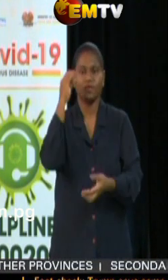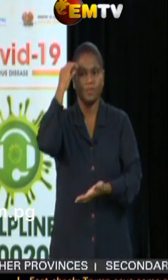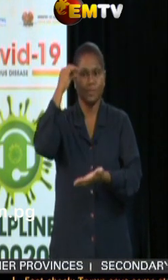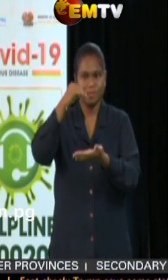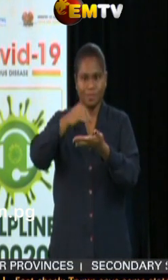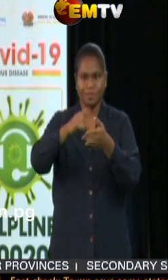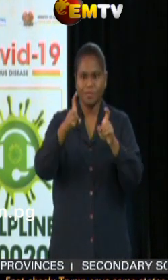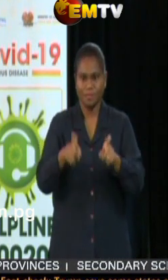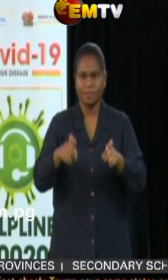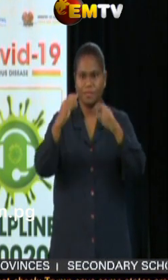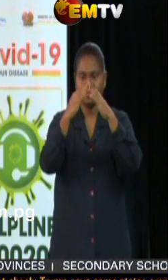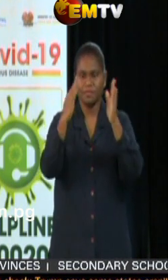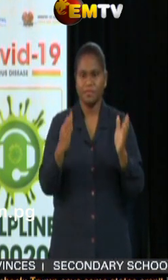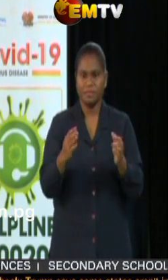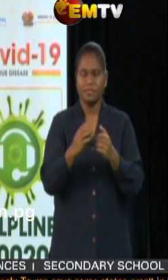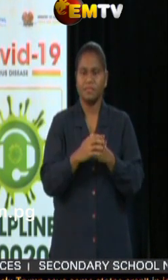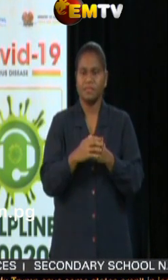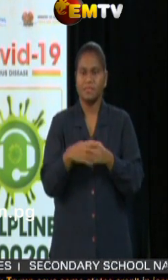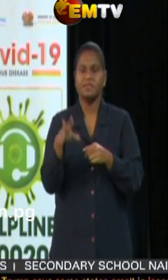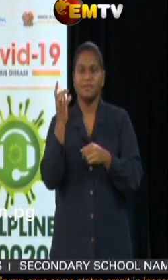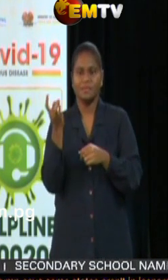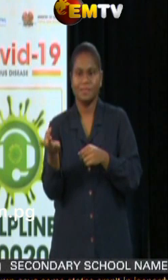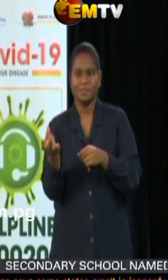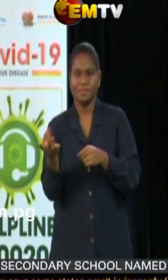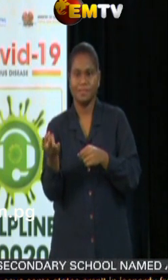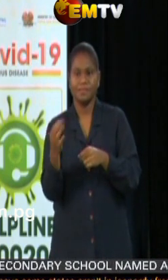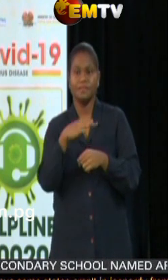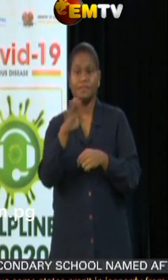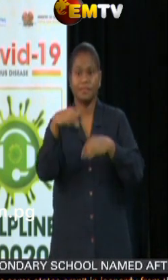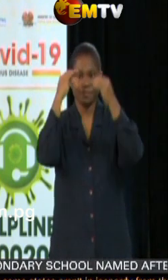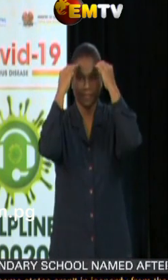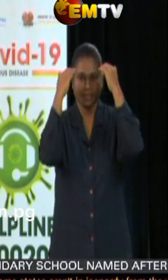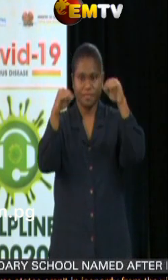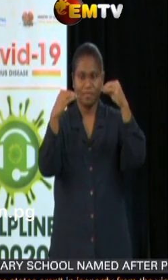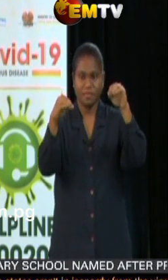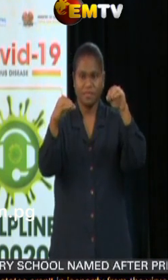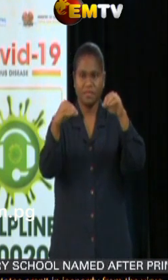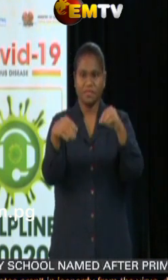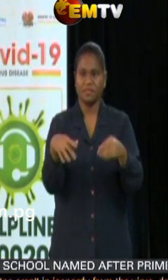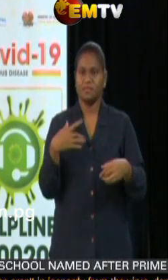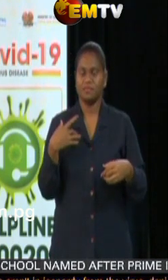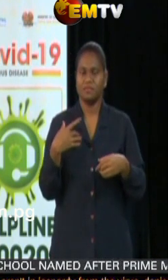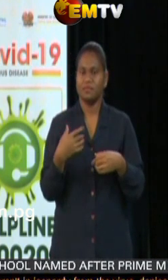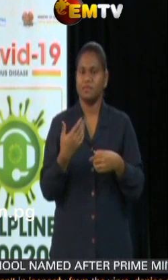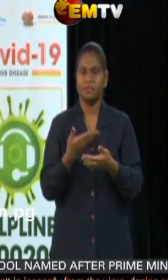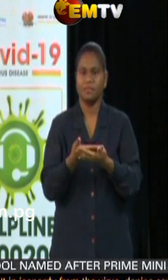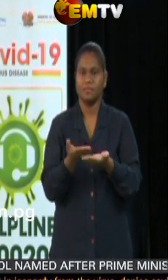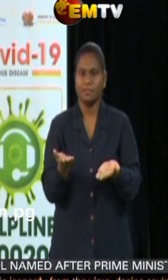we will prepare our education system to live with a change in